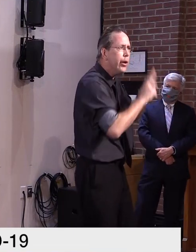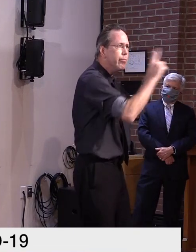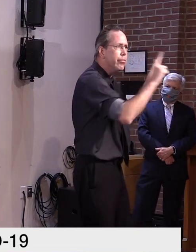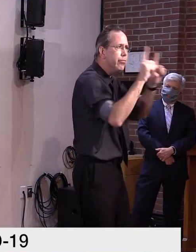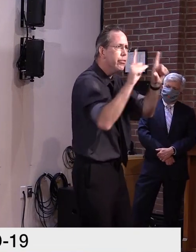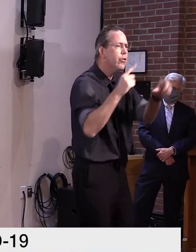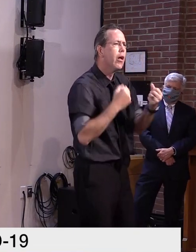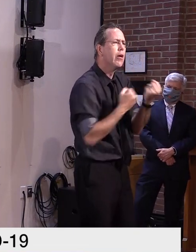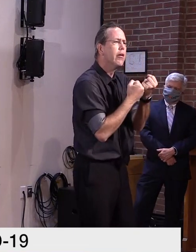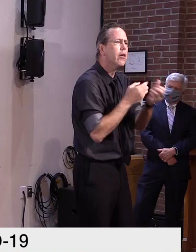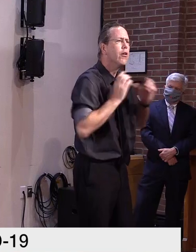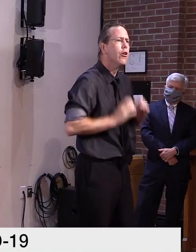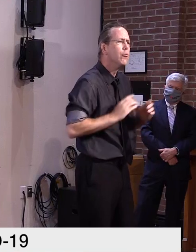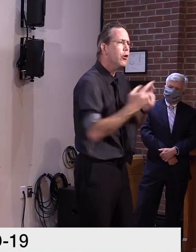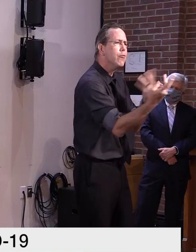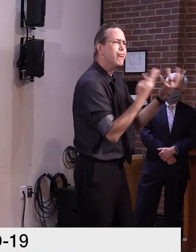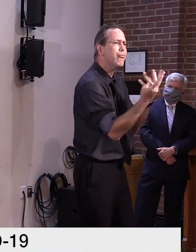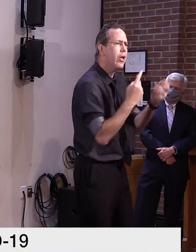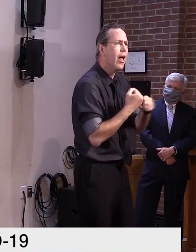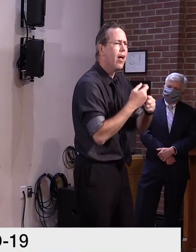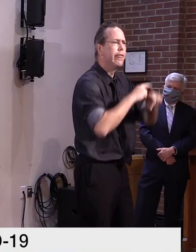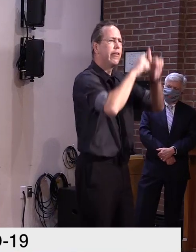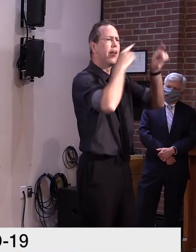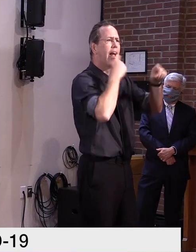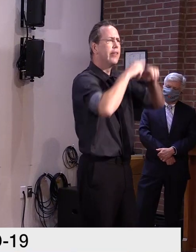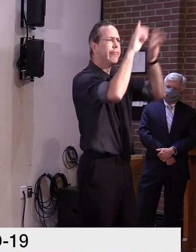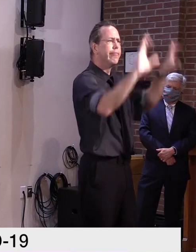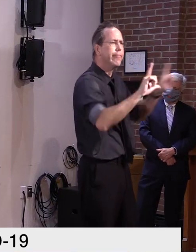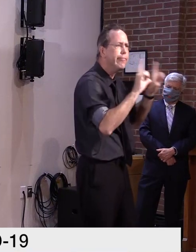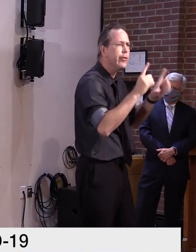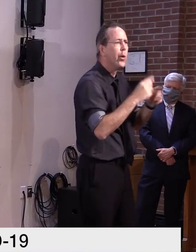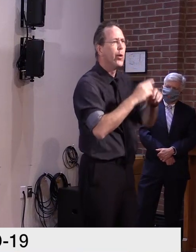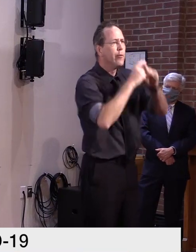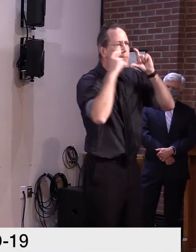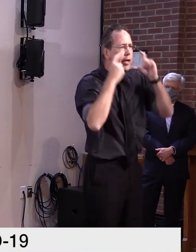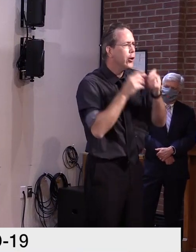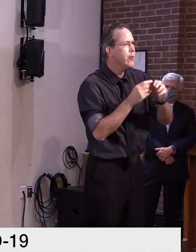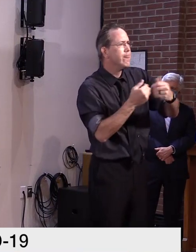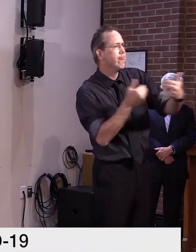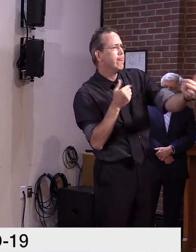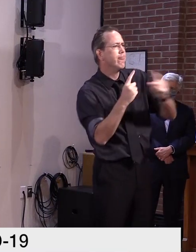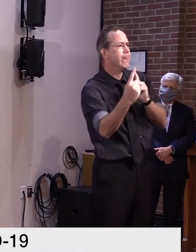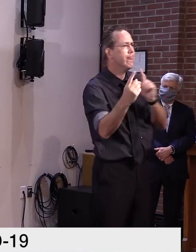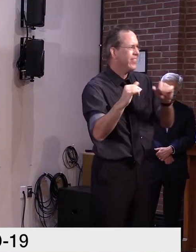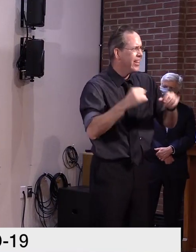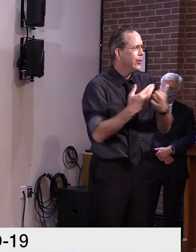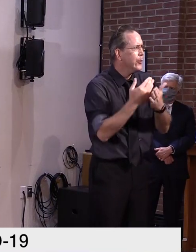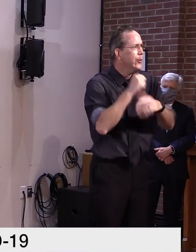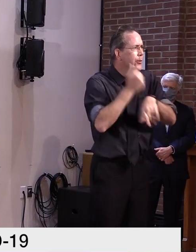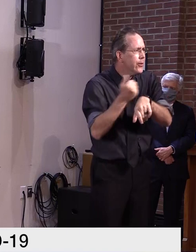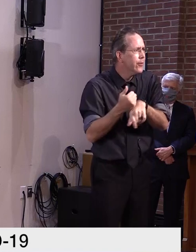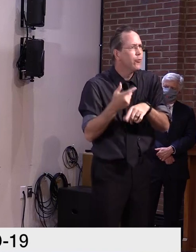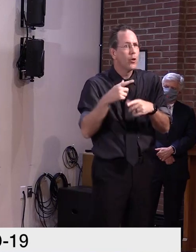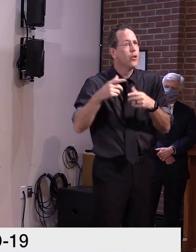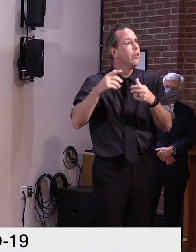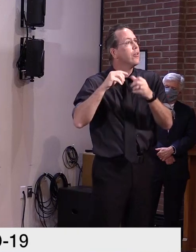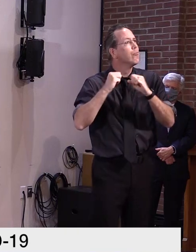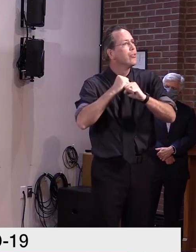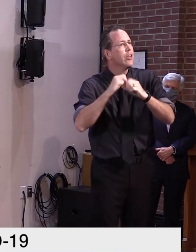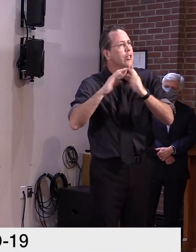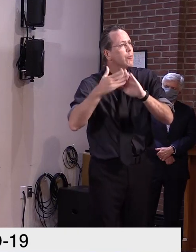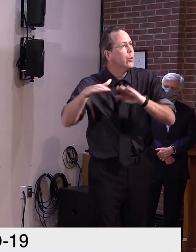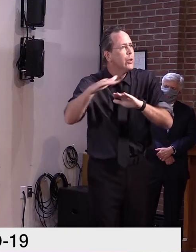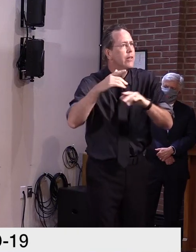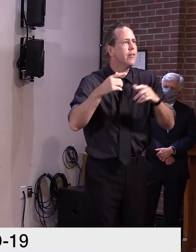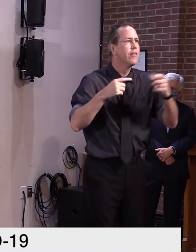long after the pandemic. And we're seeing leaders in communities across the state think about how we can do things better